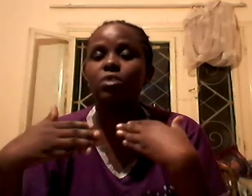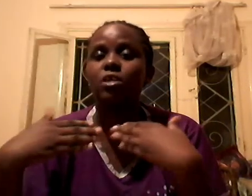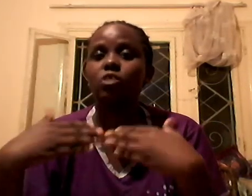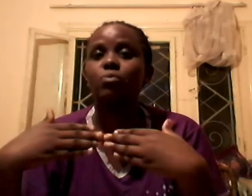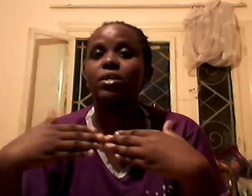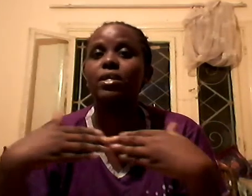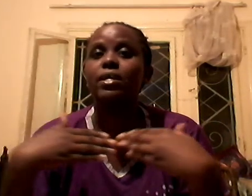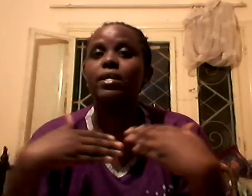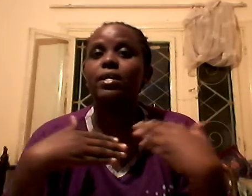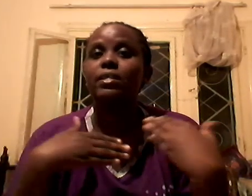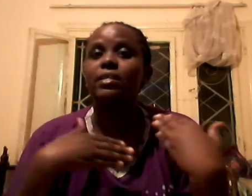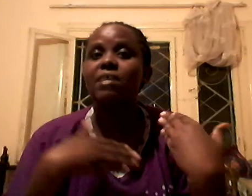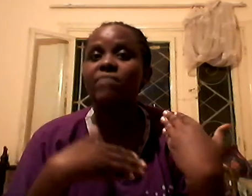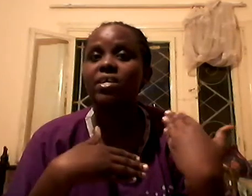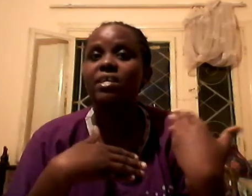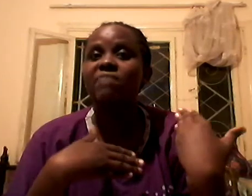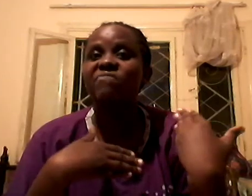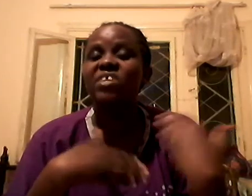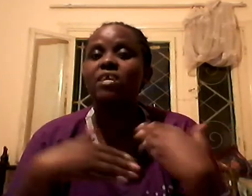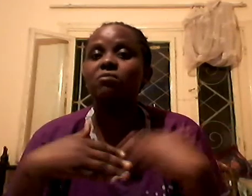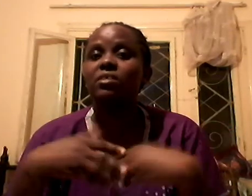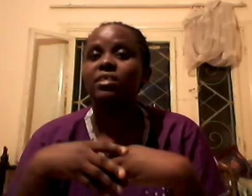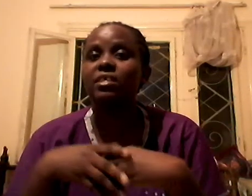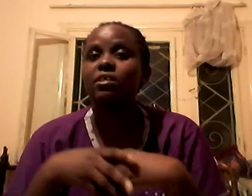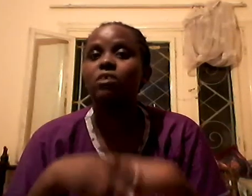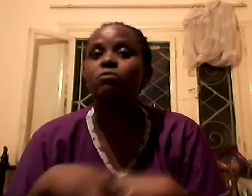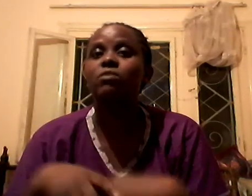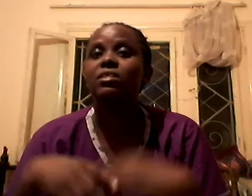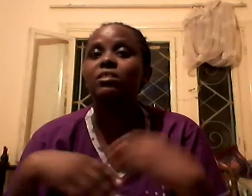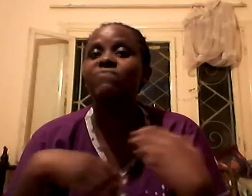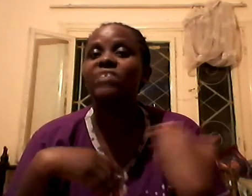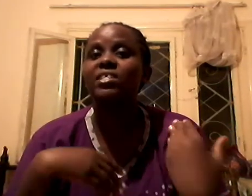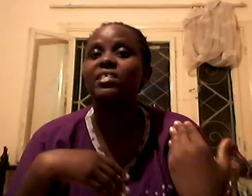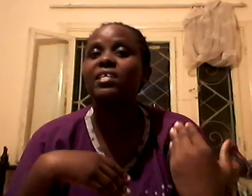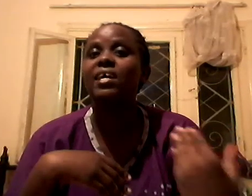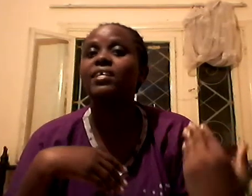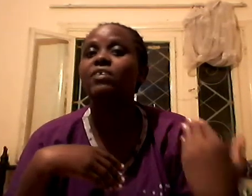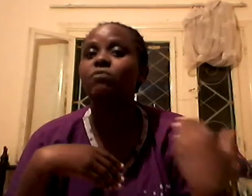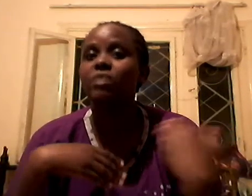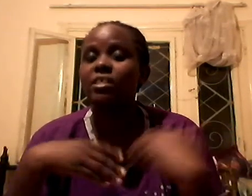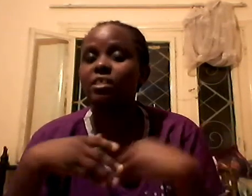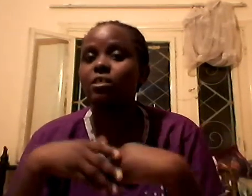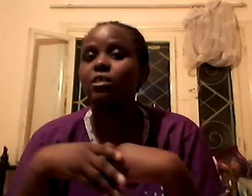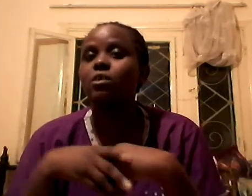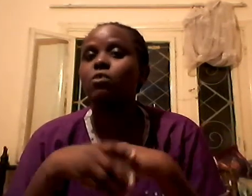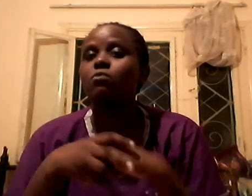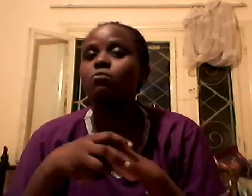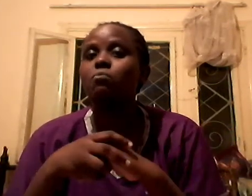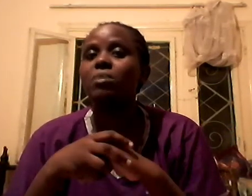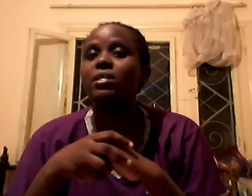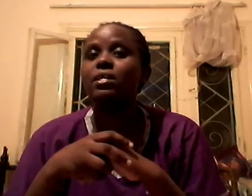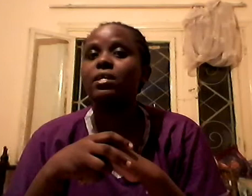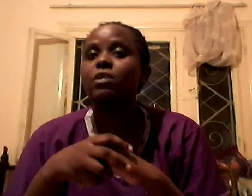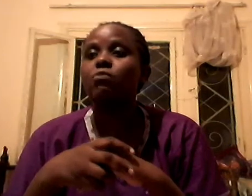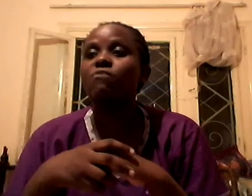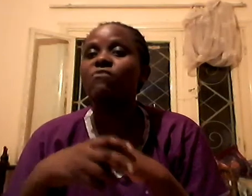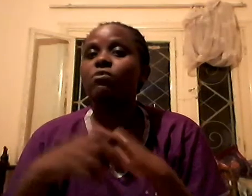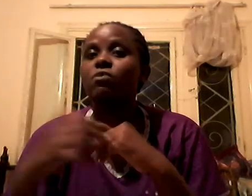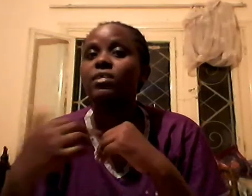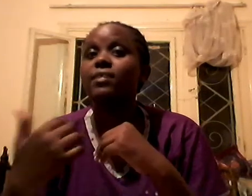husband is having an affair outside, you start fighting an innocent woman. You will forgot that